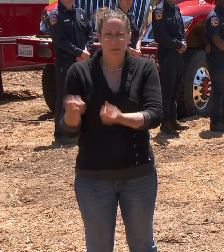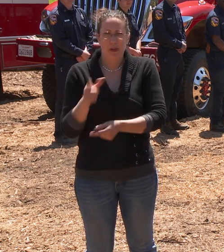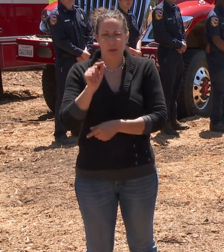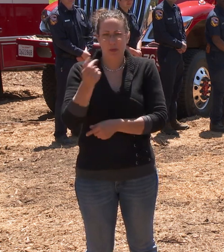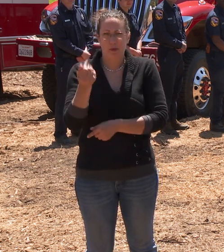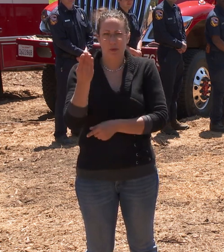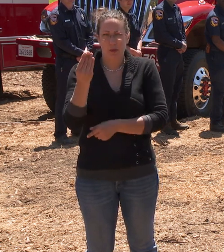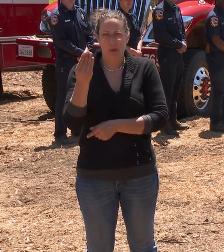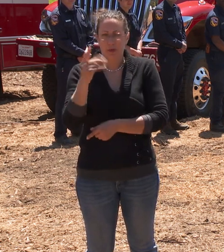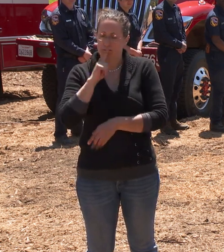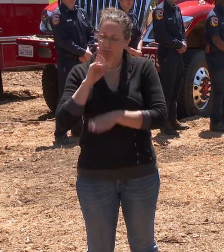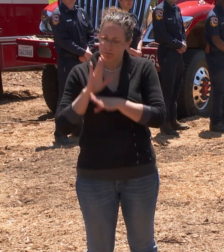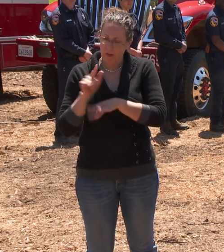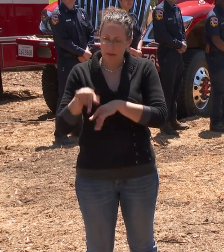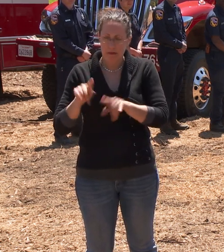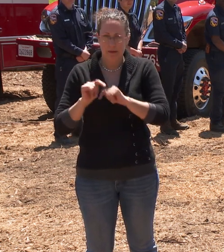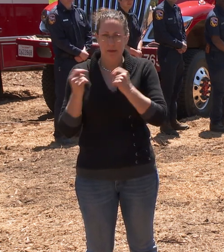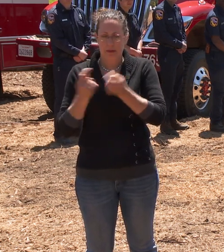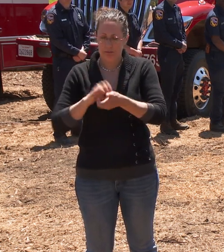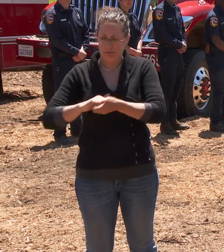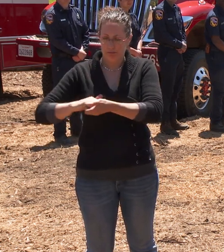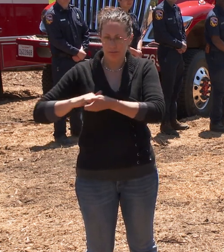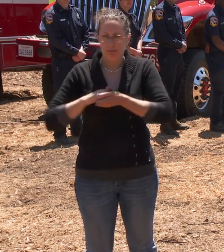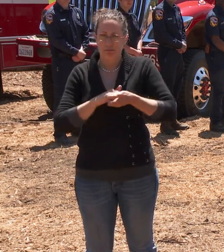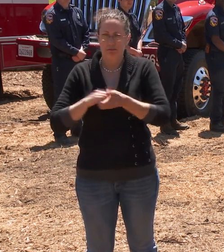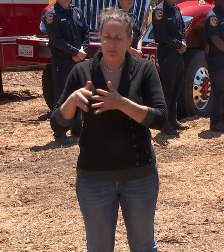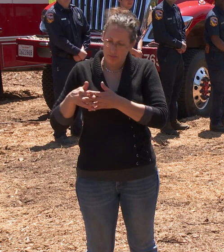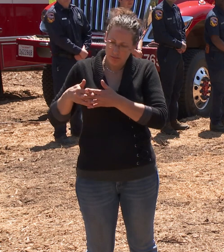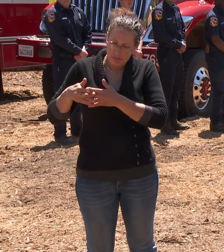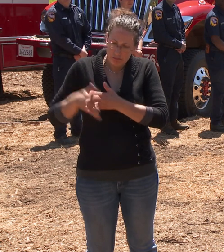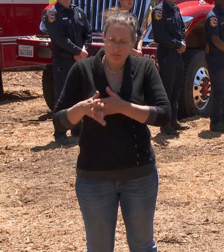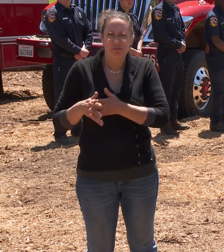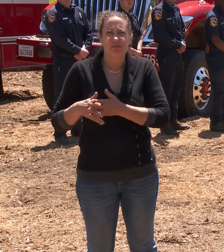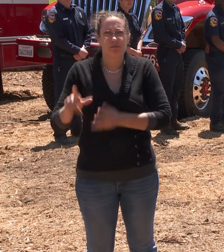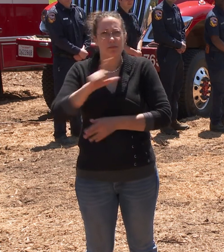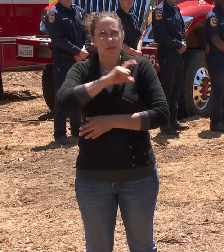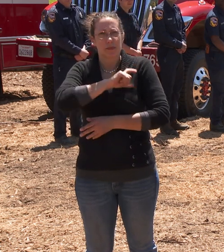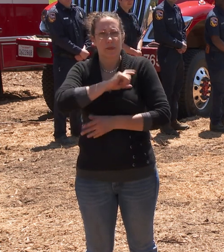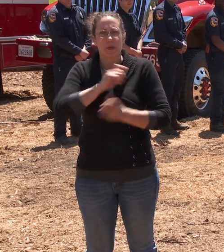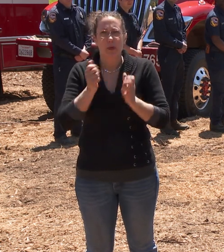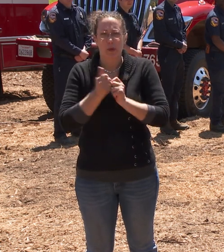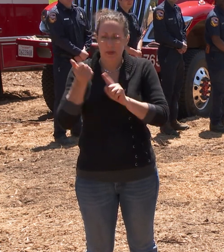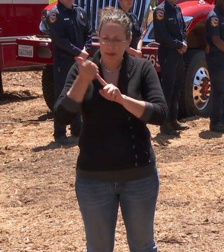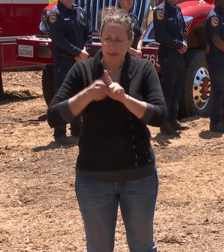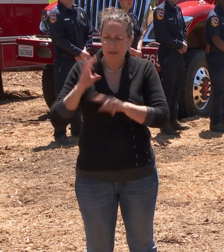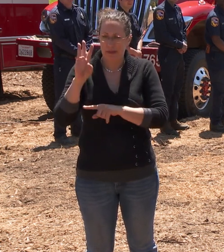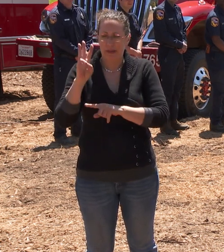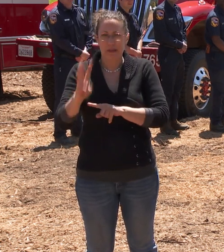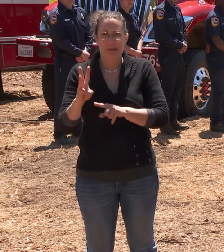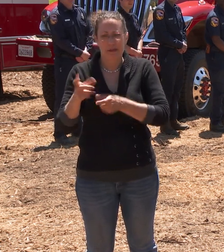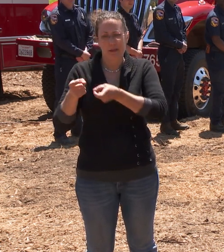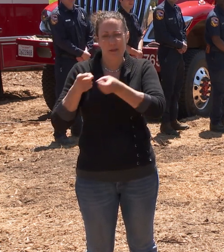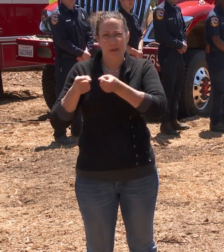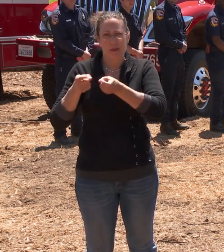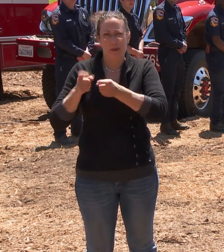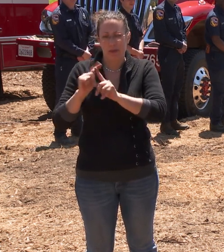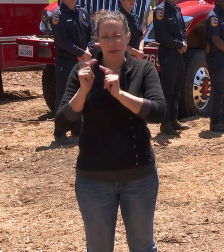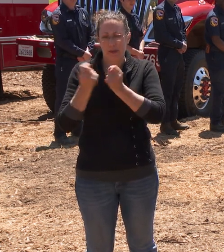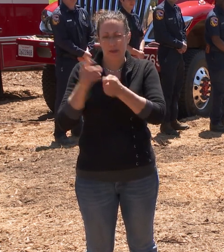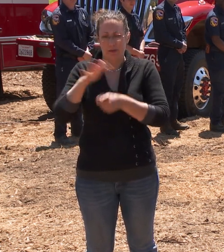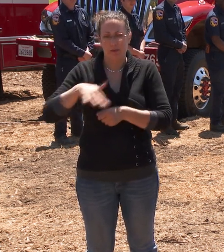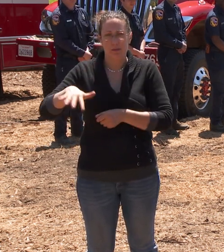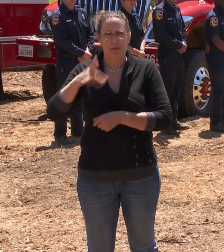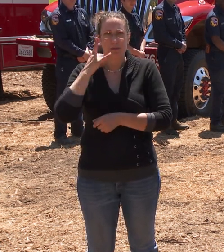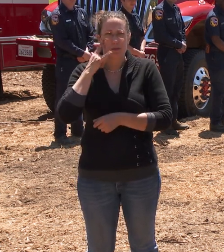this team partnership by embedding law enforcement liaison officers with each of the six incident management teams across the state.